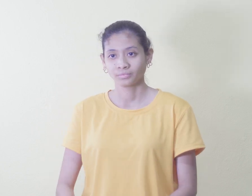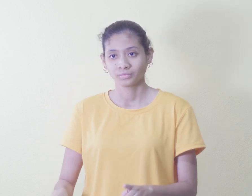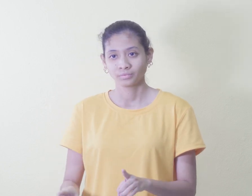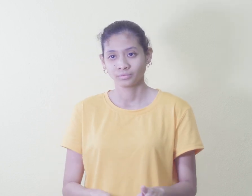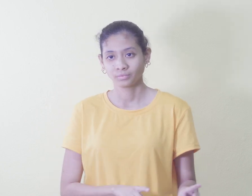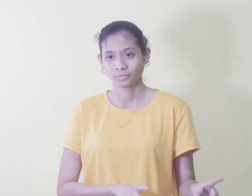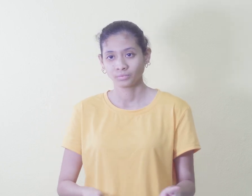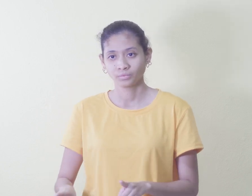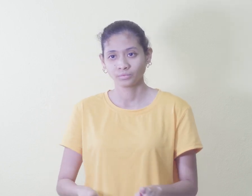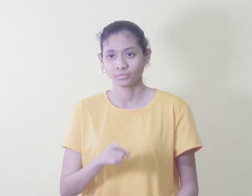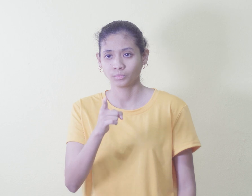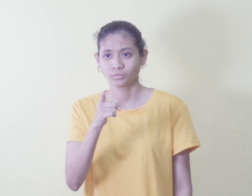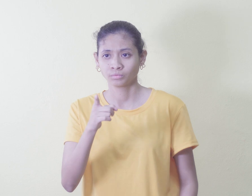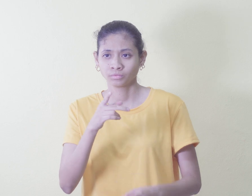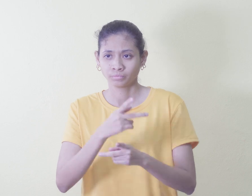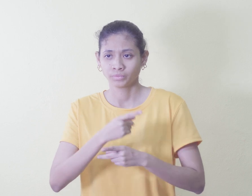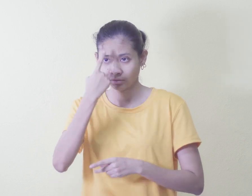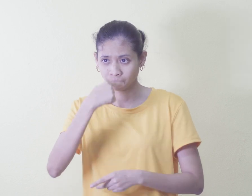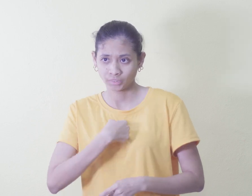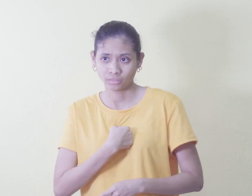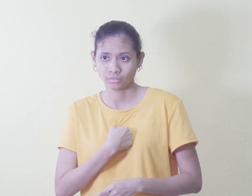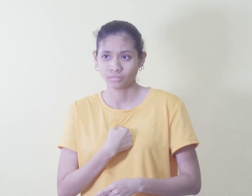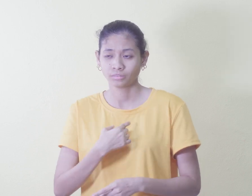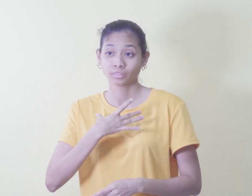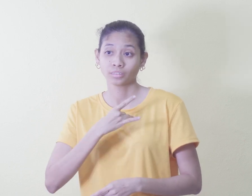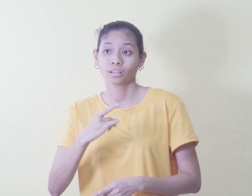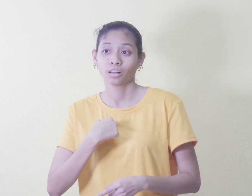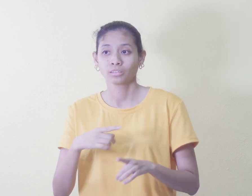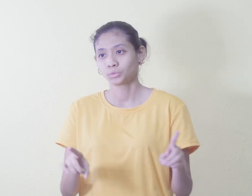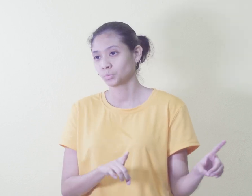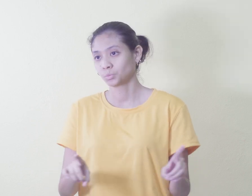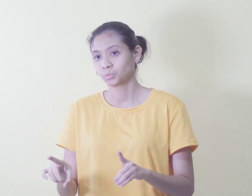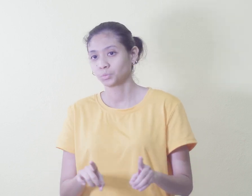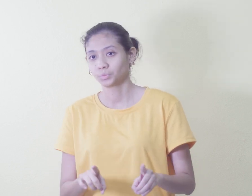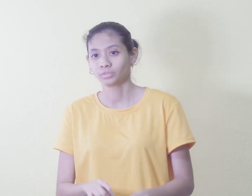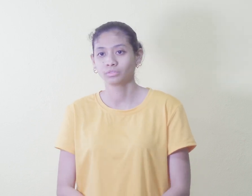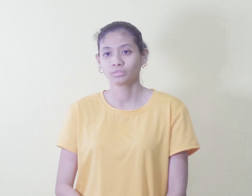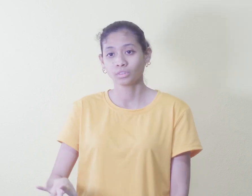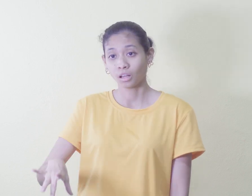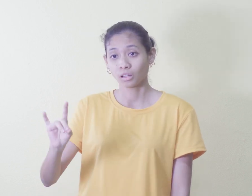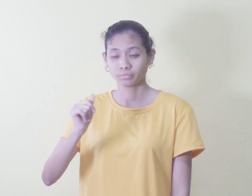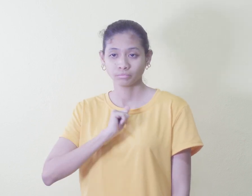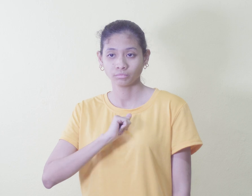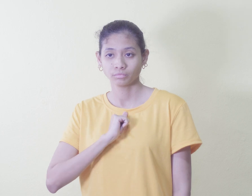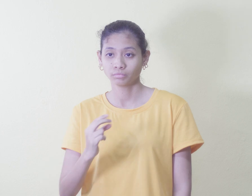Do you care for me like I do? Pick myself